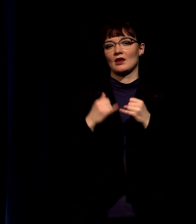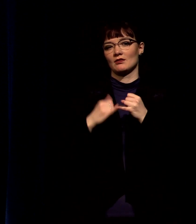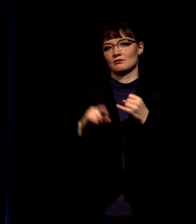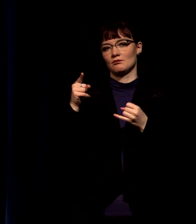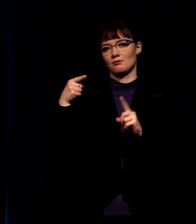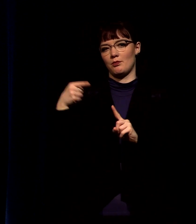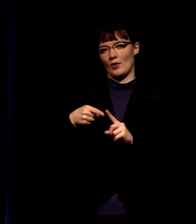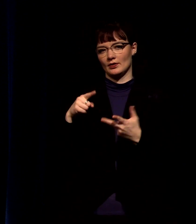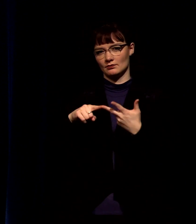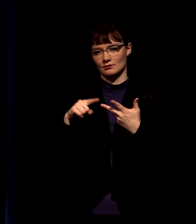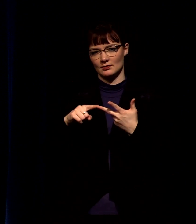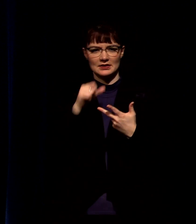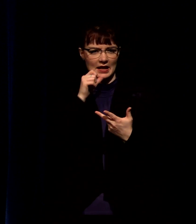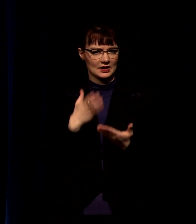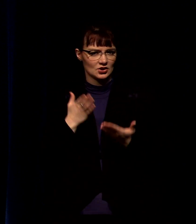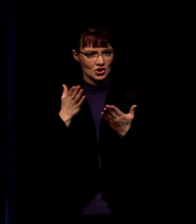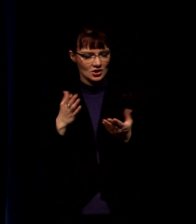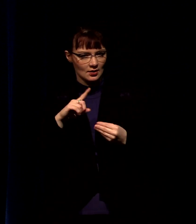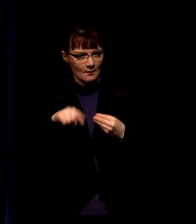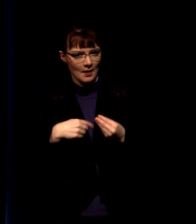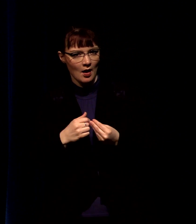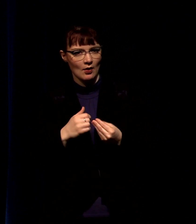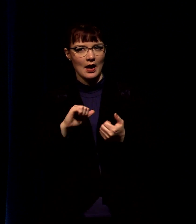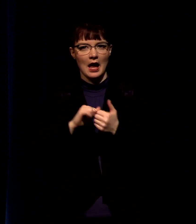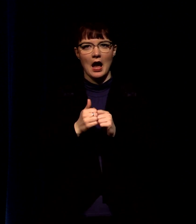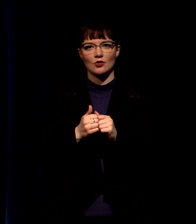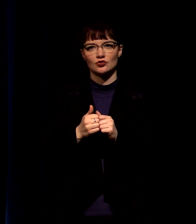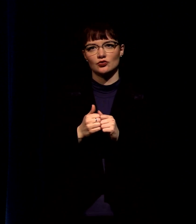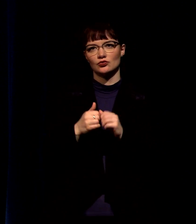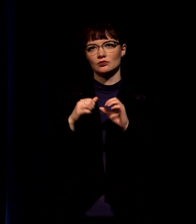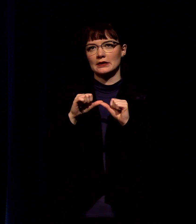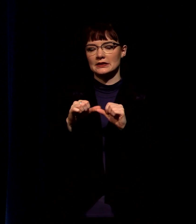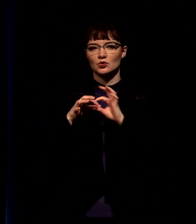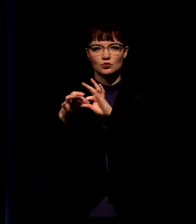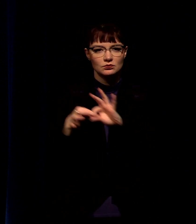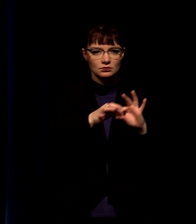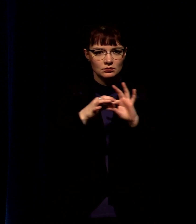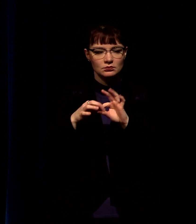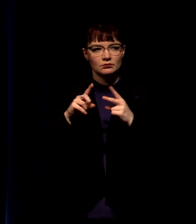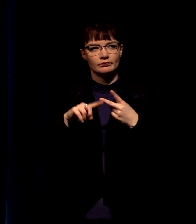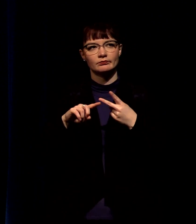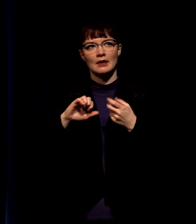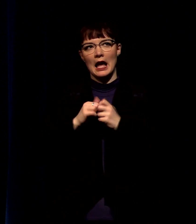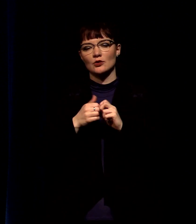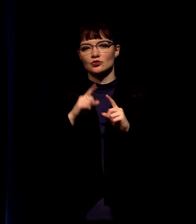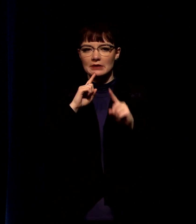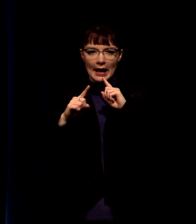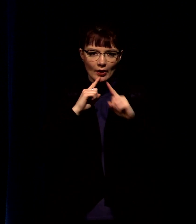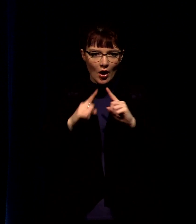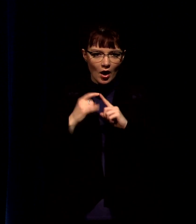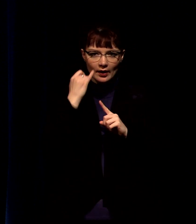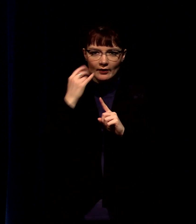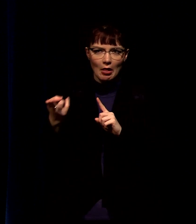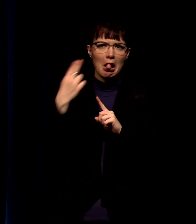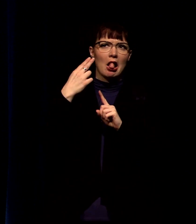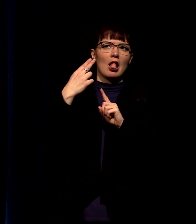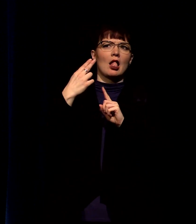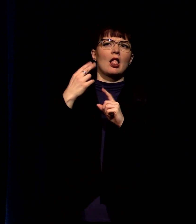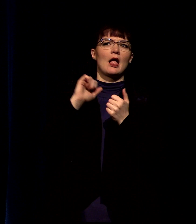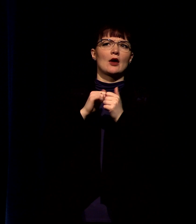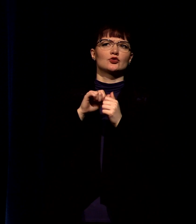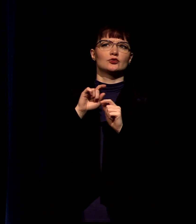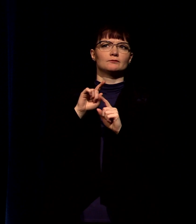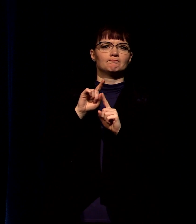one because it's not a suggestion on how to stay united or to dialogue with people that are trying to trap you it's an identity issue